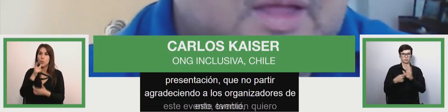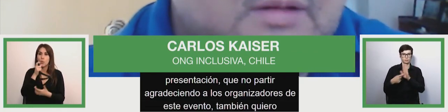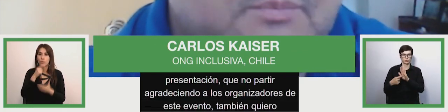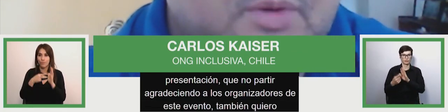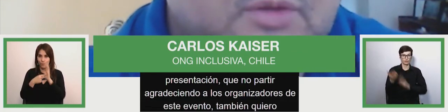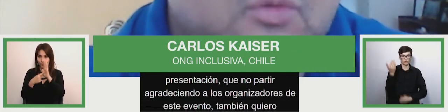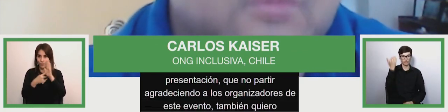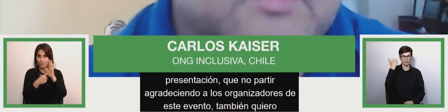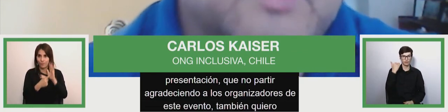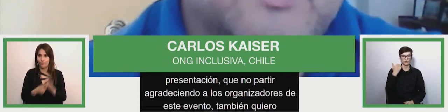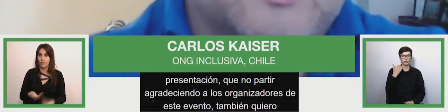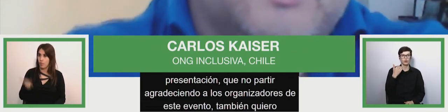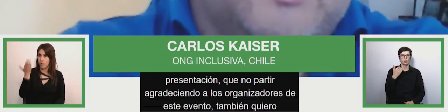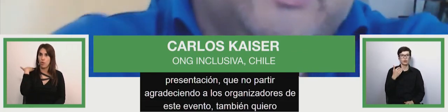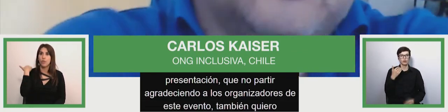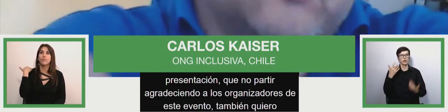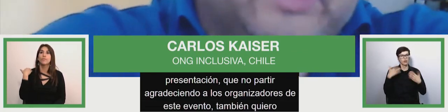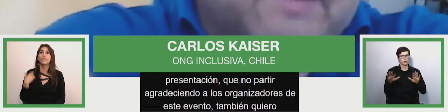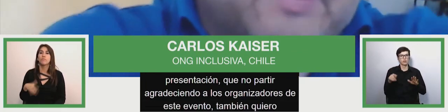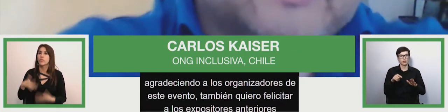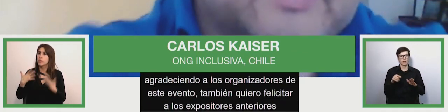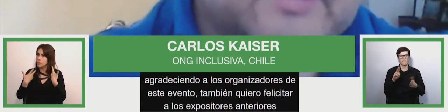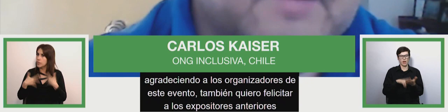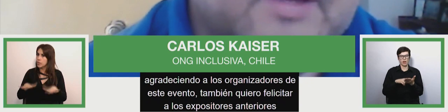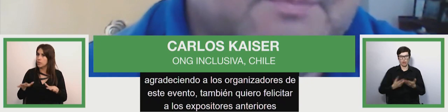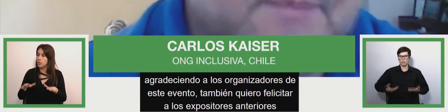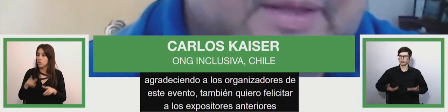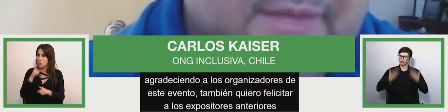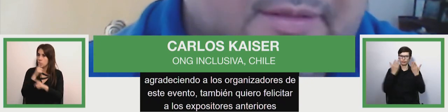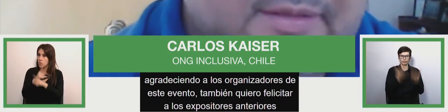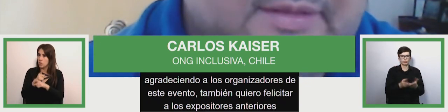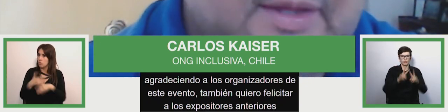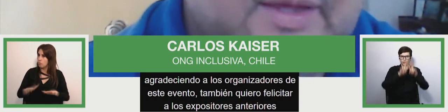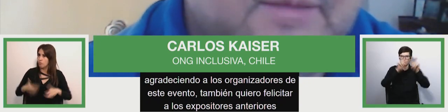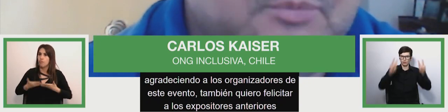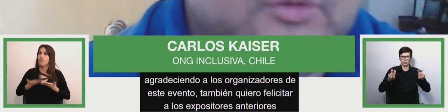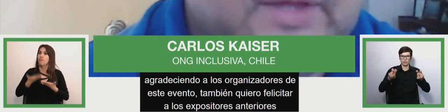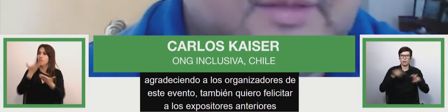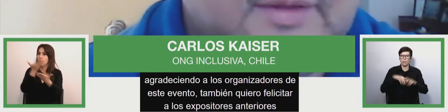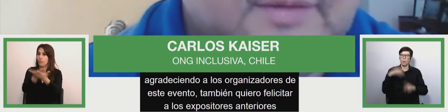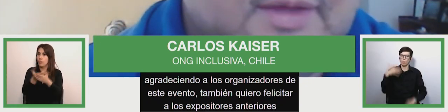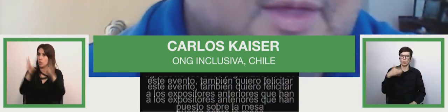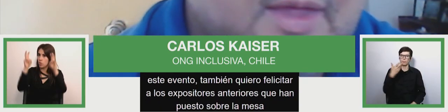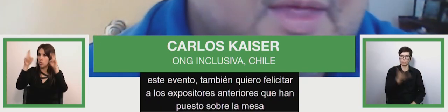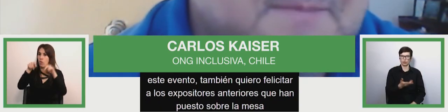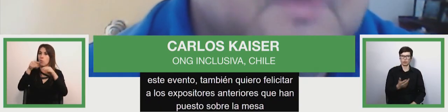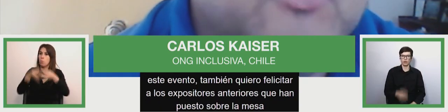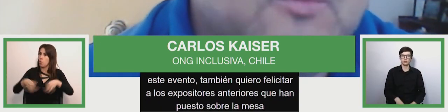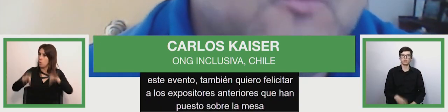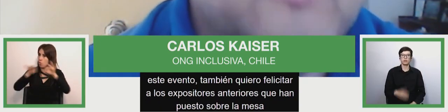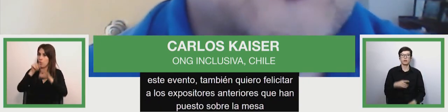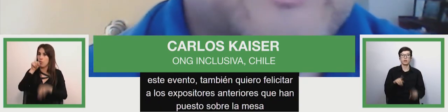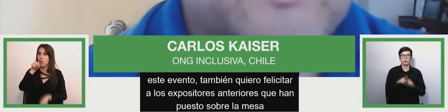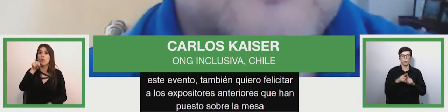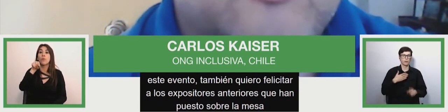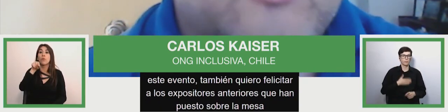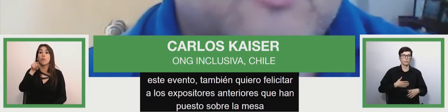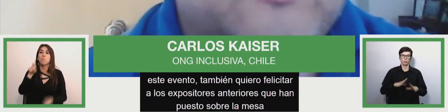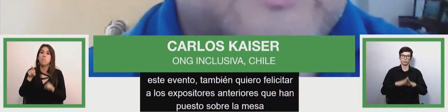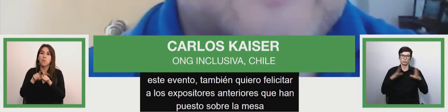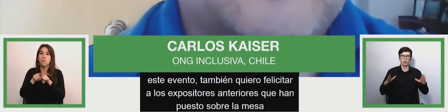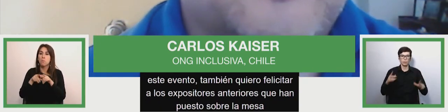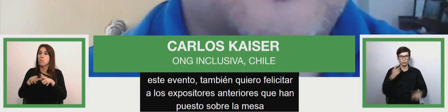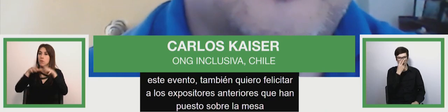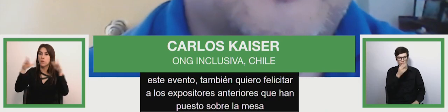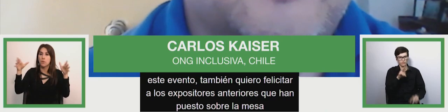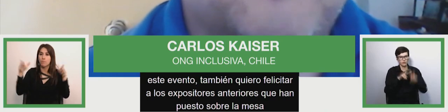thank the organizers of this event also i want to congratulate previous